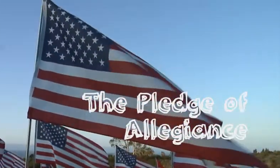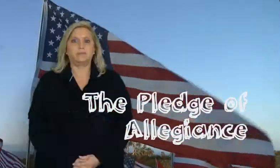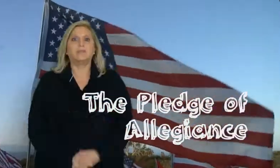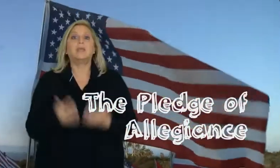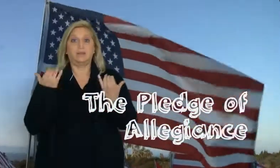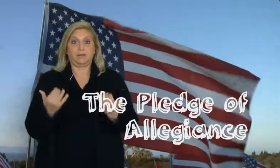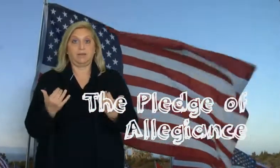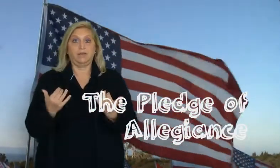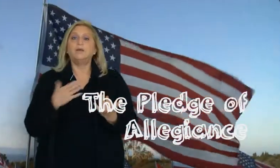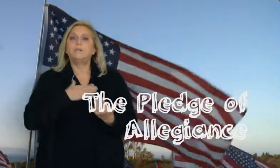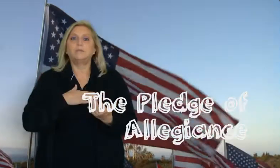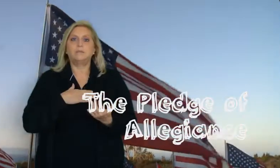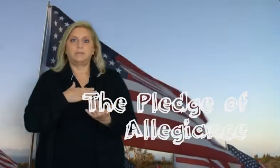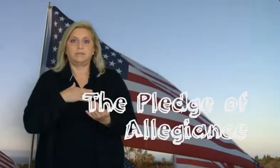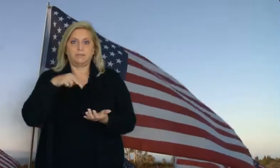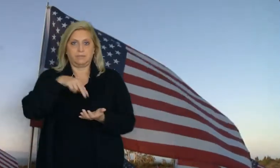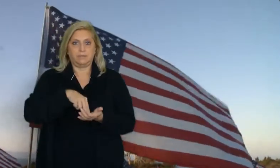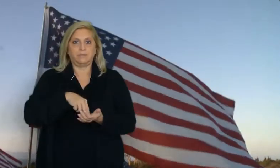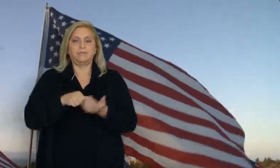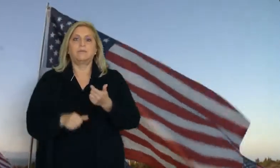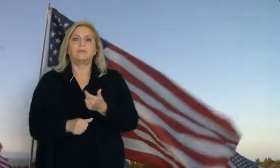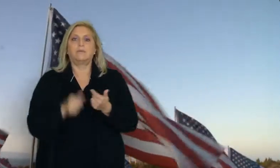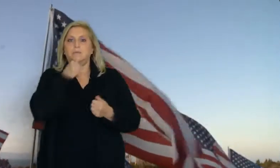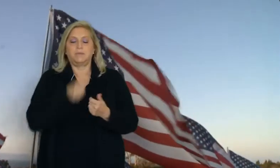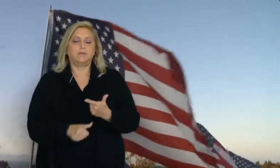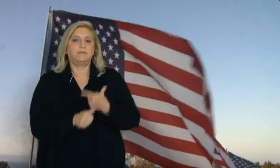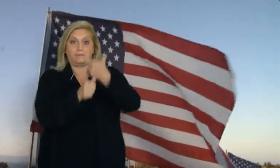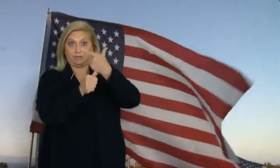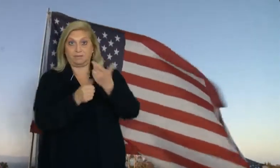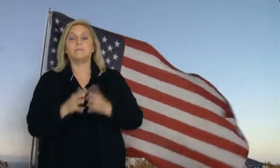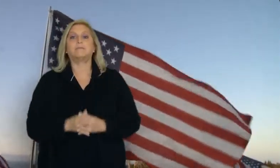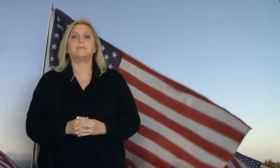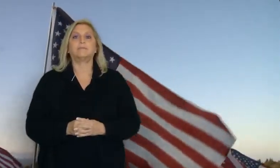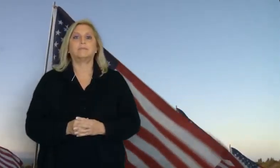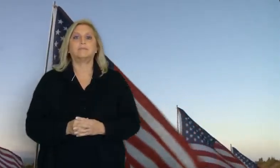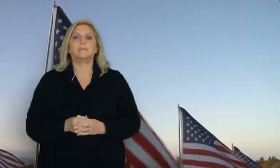At this time, we invite you to stand for the Pledge of Allegiance.